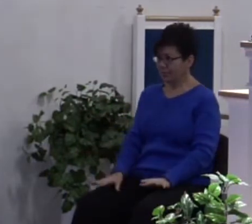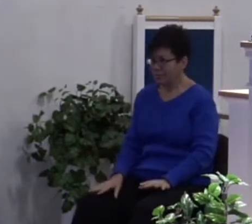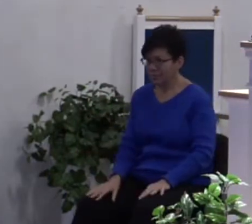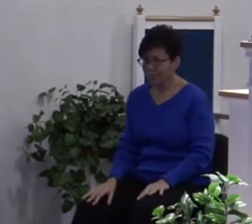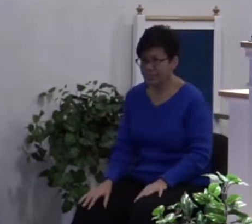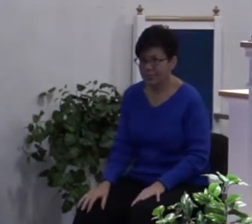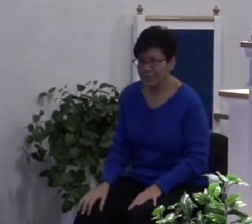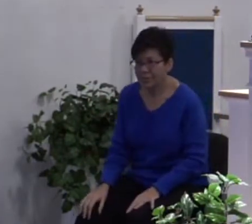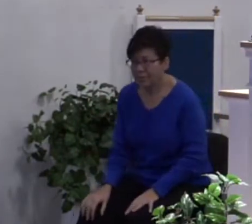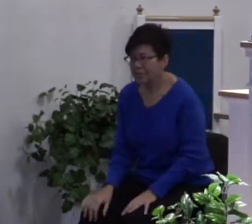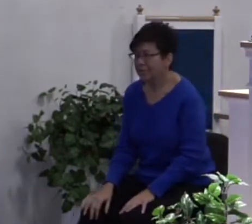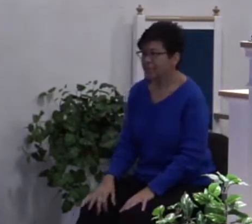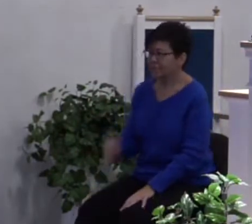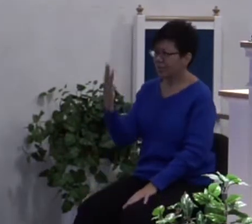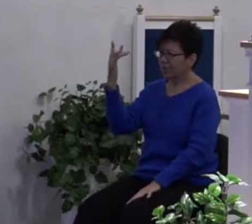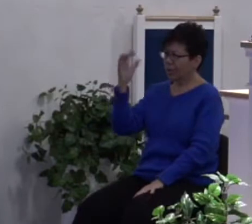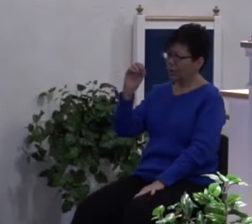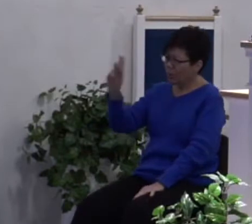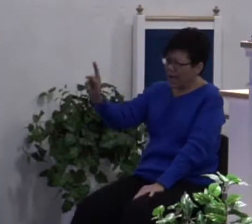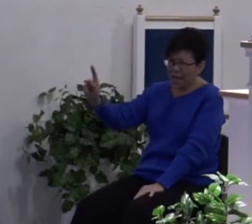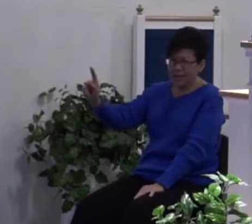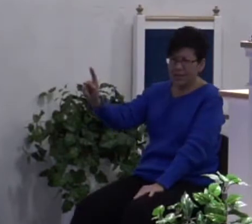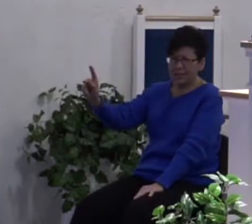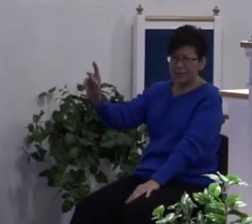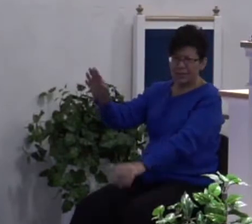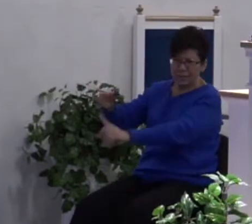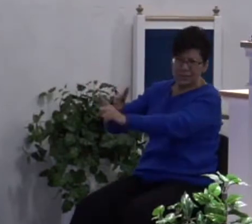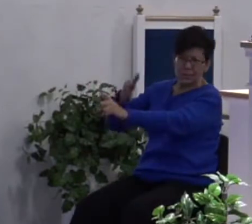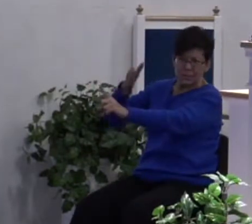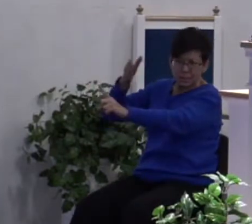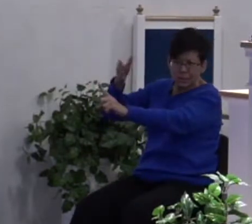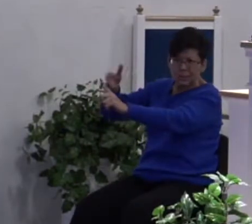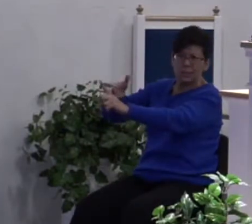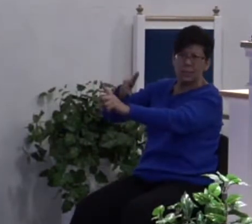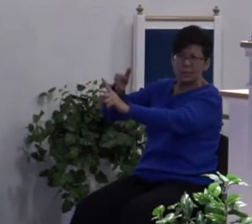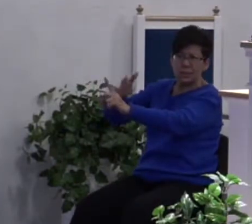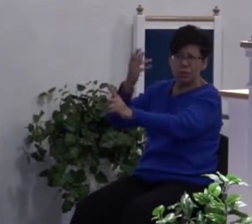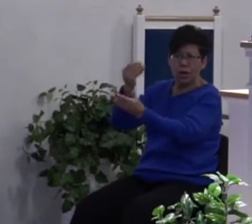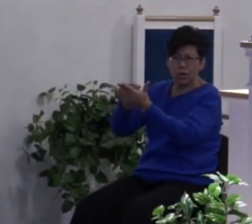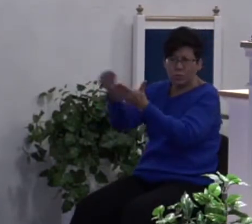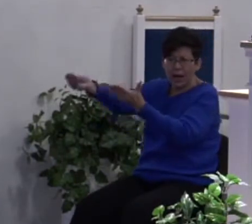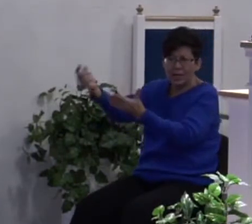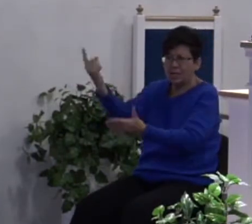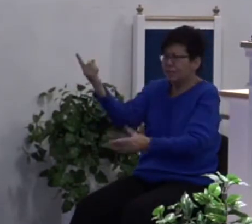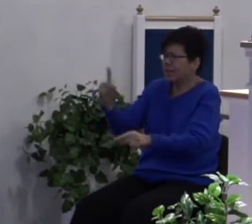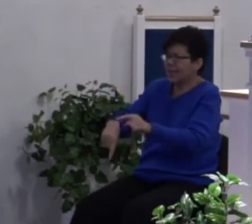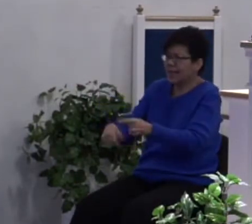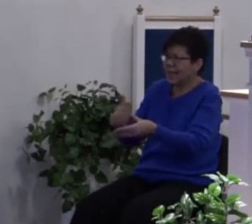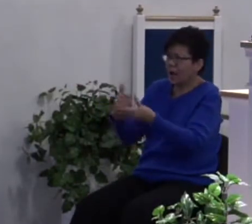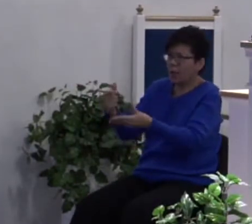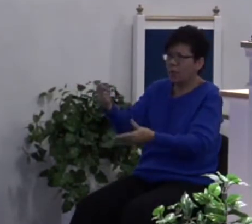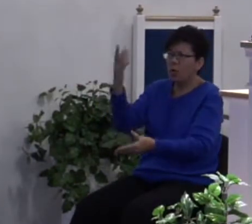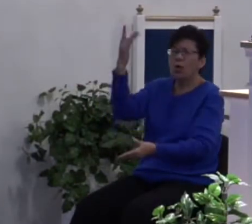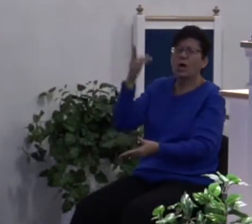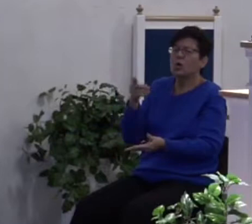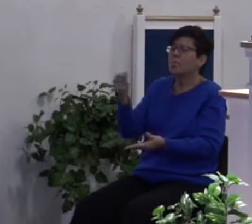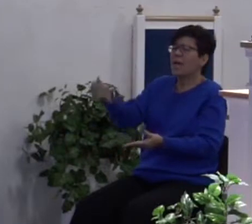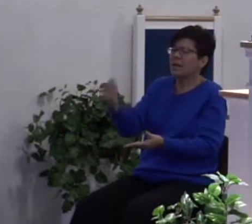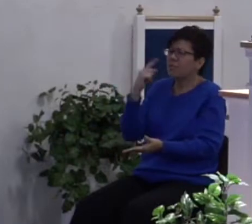Why keep going back? Why are you buying something that can't help you? Why are you paying for something that can't make